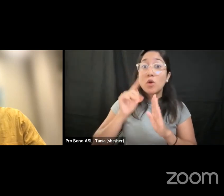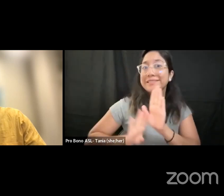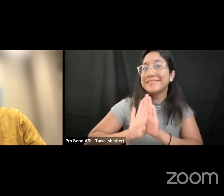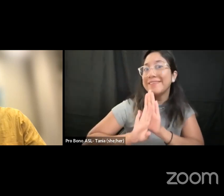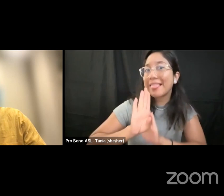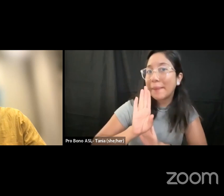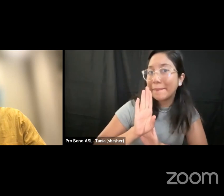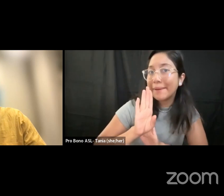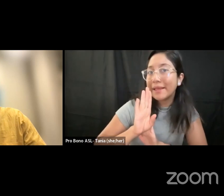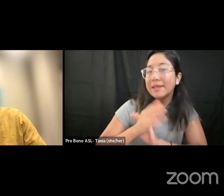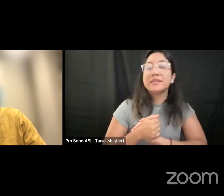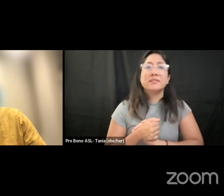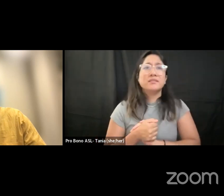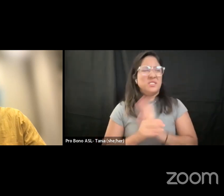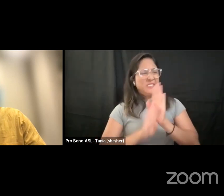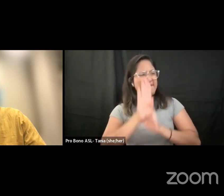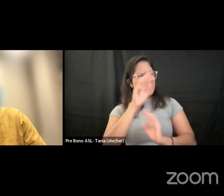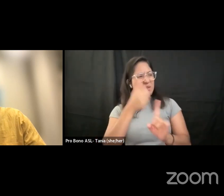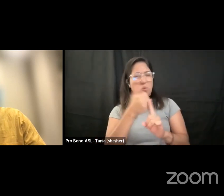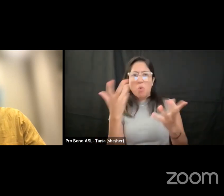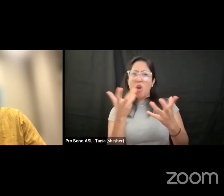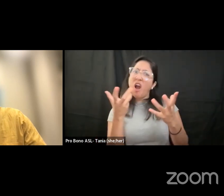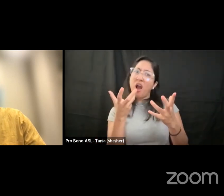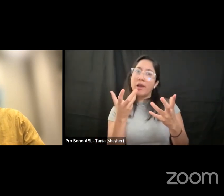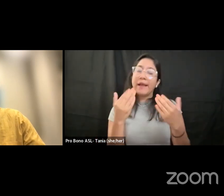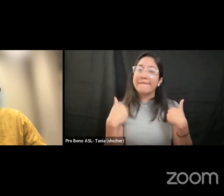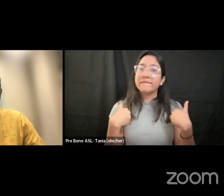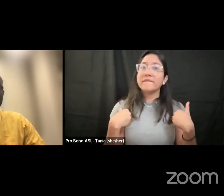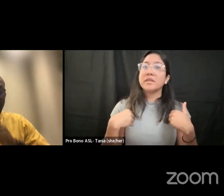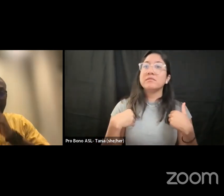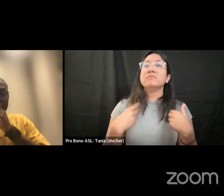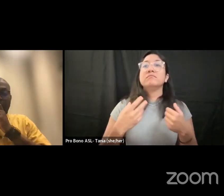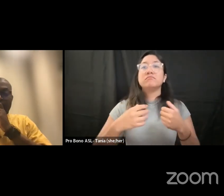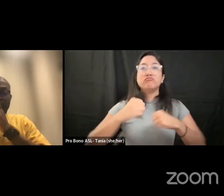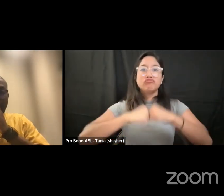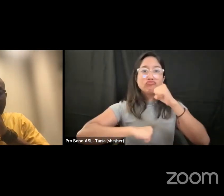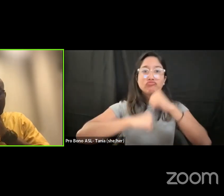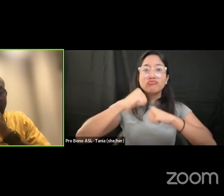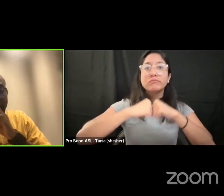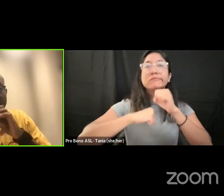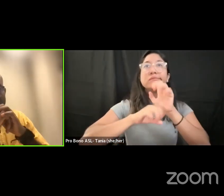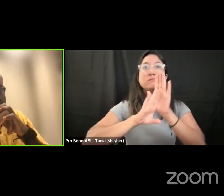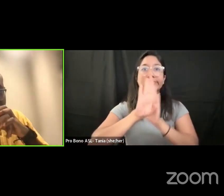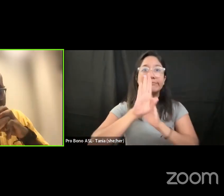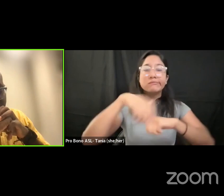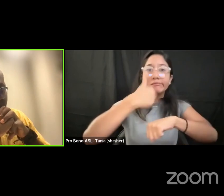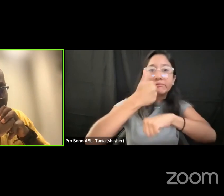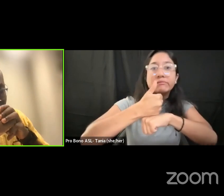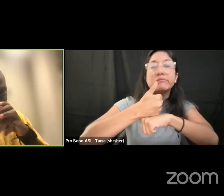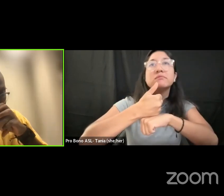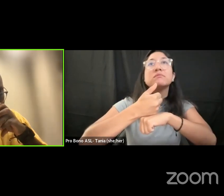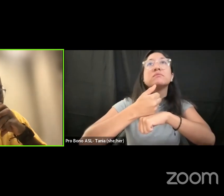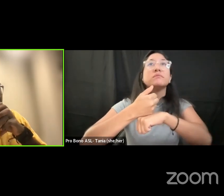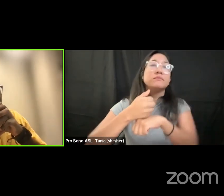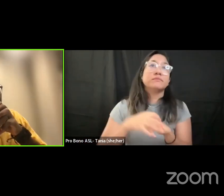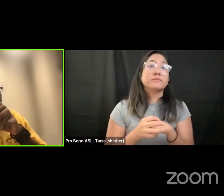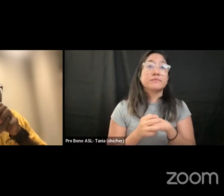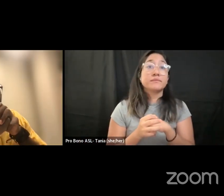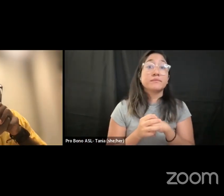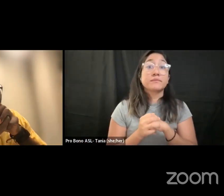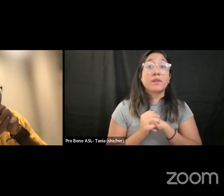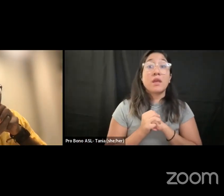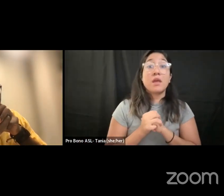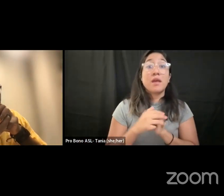you have structures that the west has put in place that is considered development and then you have us now